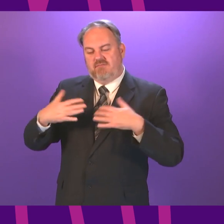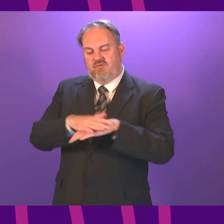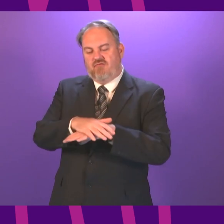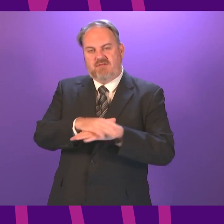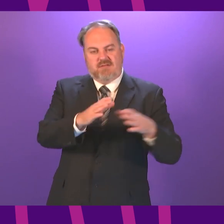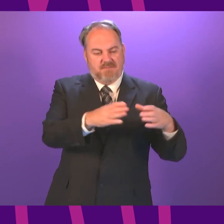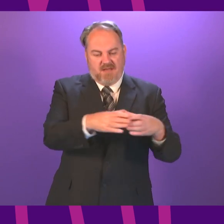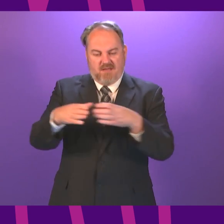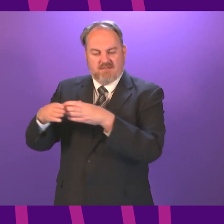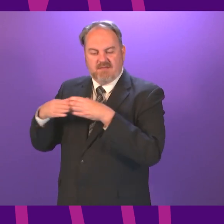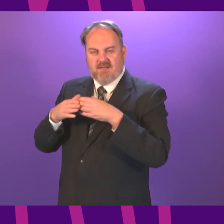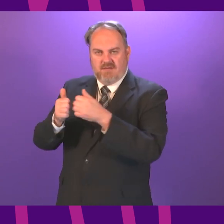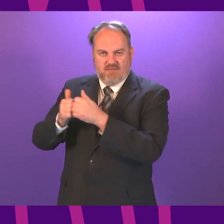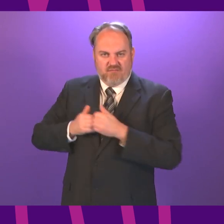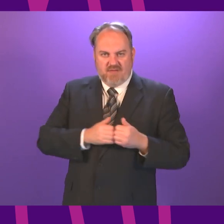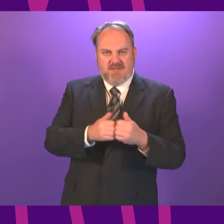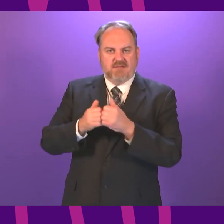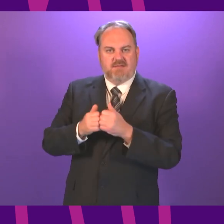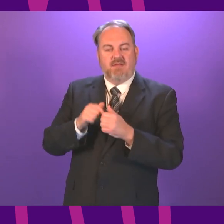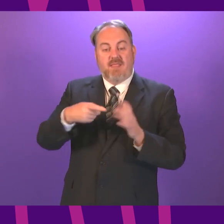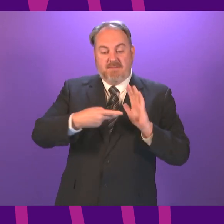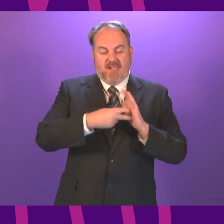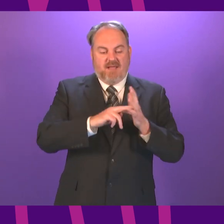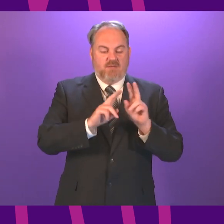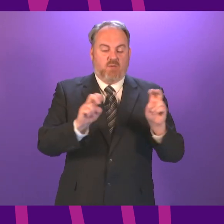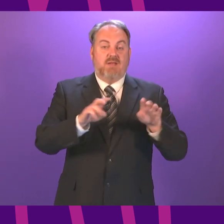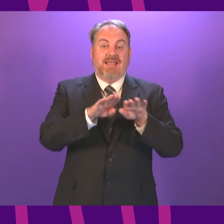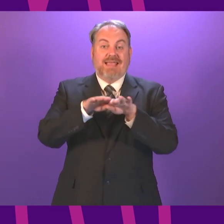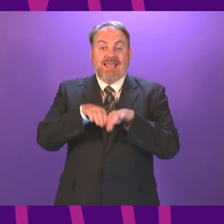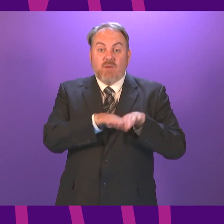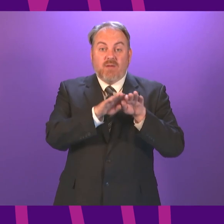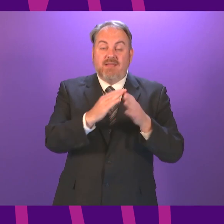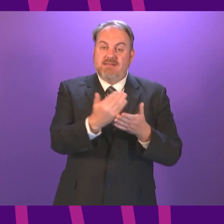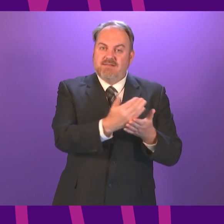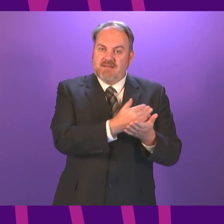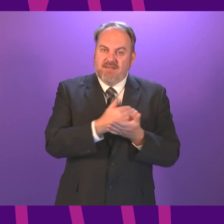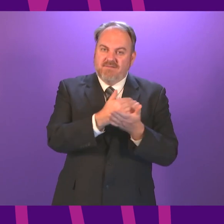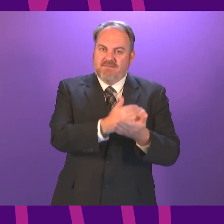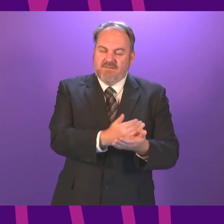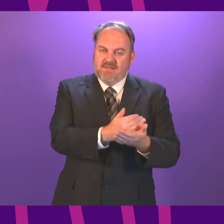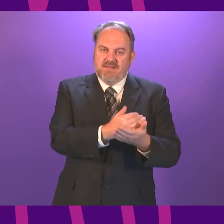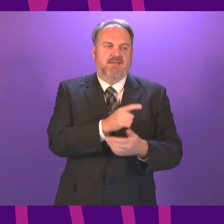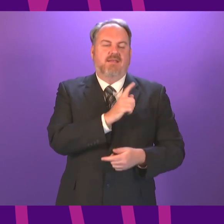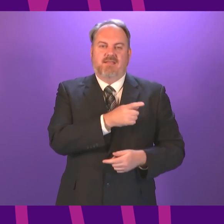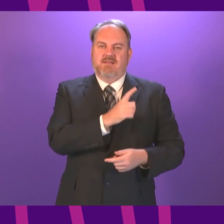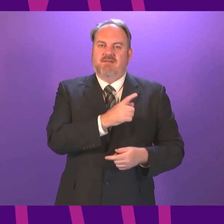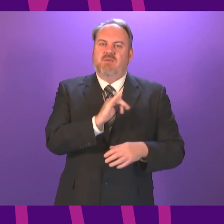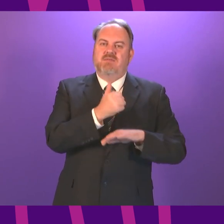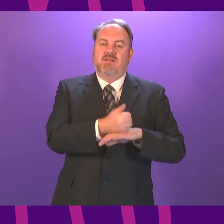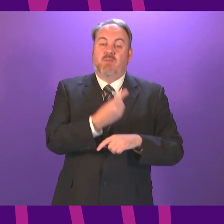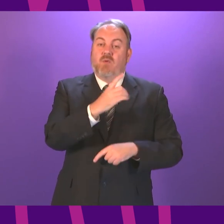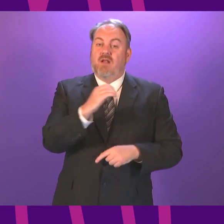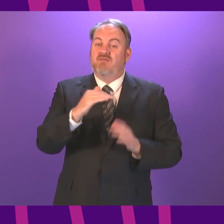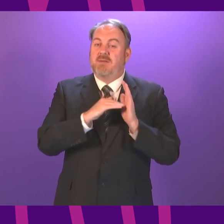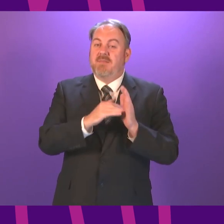the equally safe plan is important and one of the key commitments we made in the election was to a new £100 million